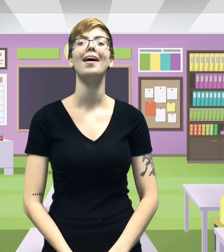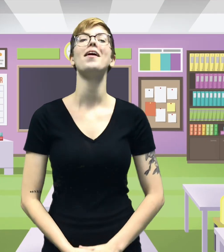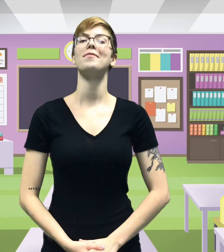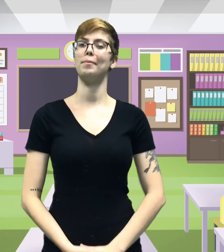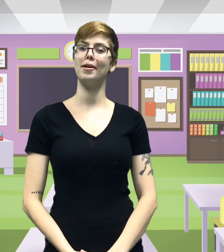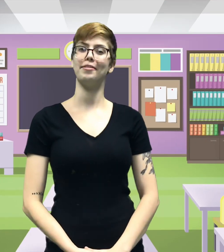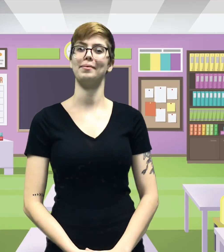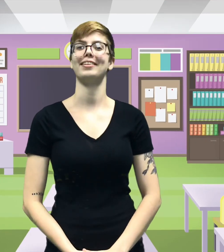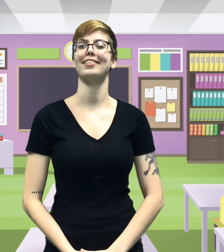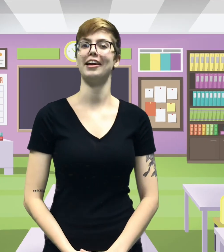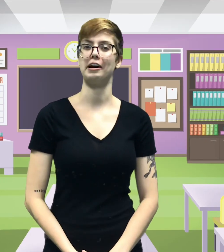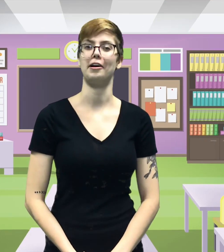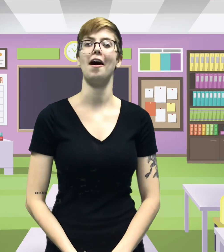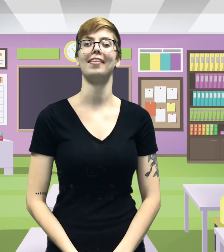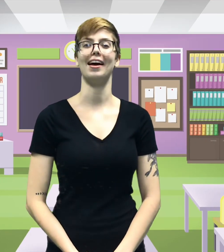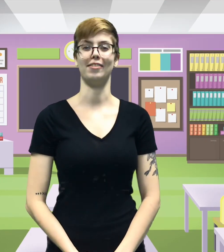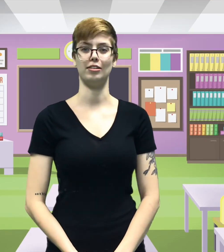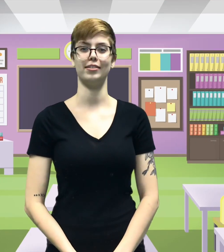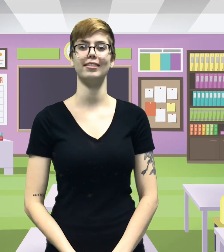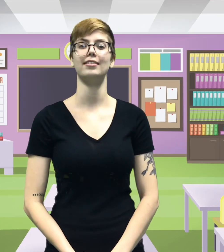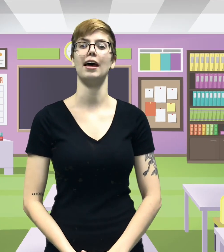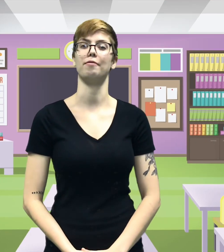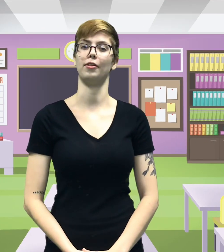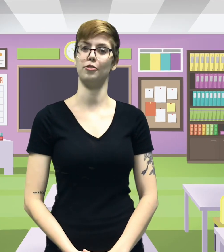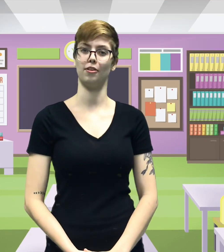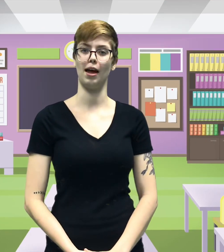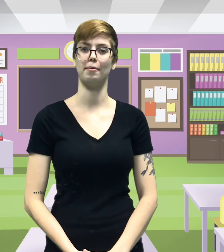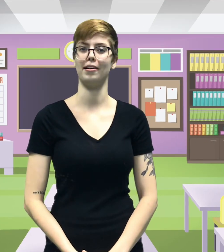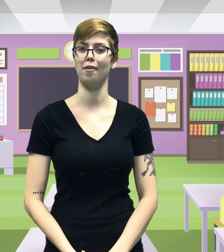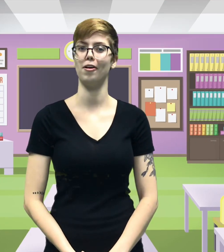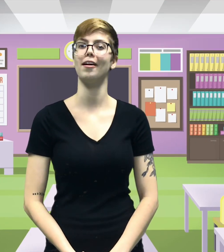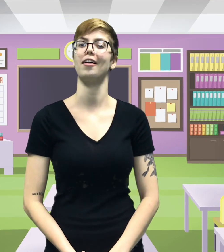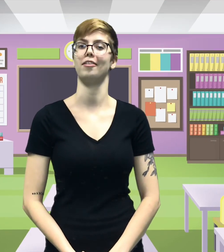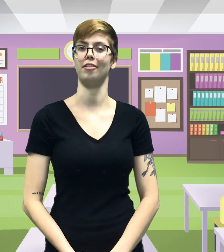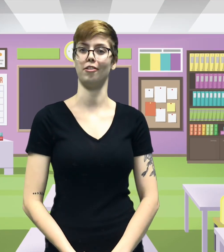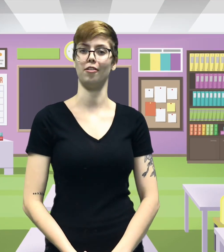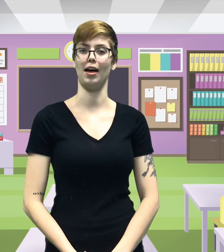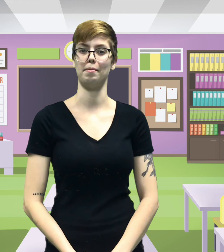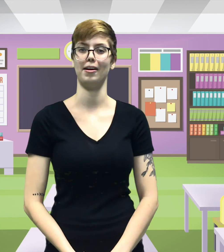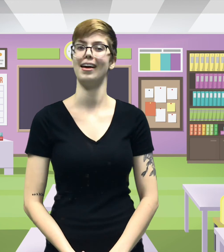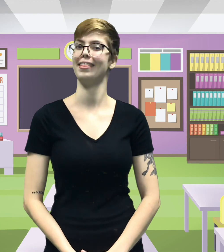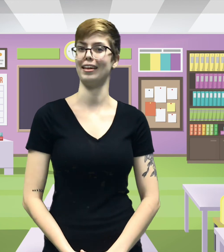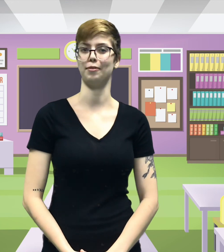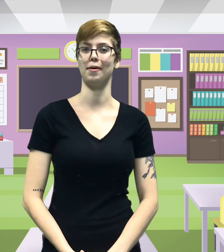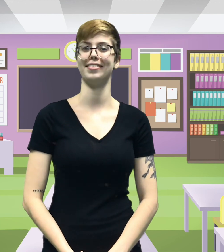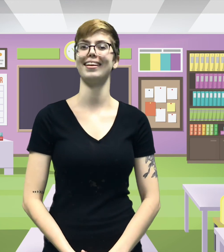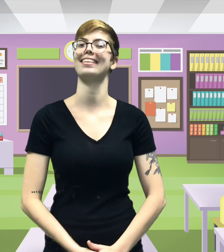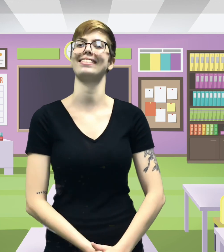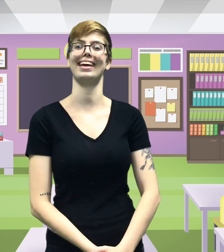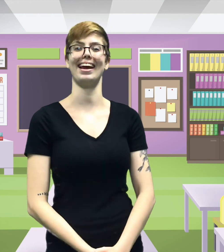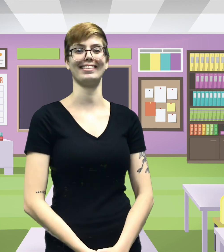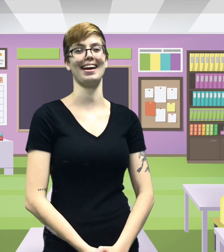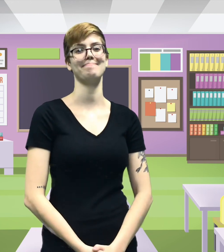For more information, check out our online resources at VolusiaLibrary.org under Digital Library. Thanks for watching and see you next time.